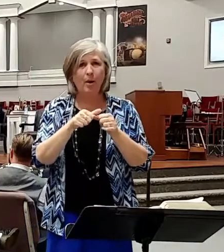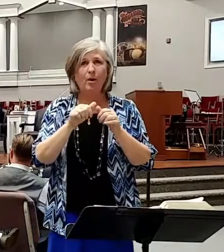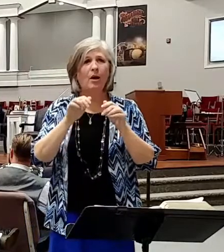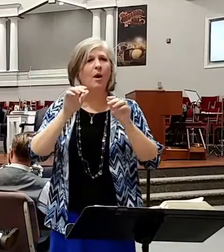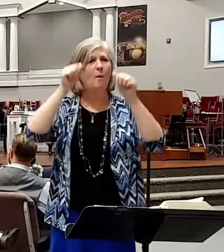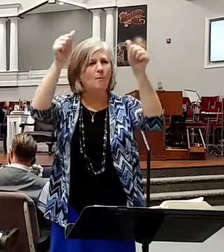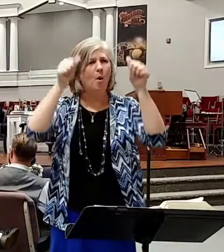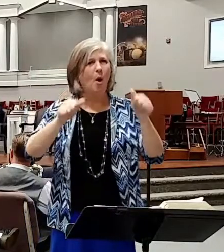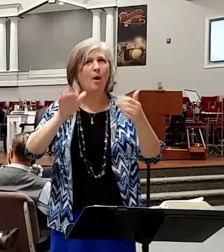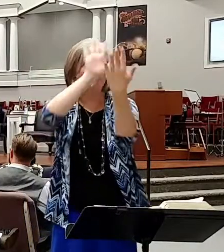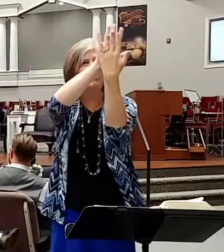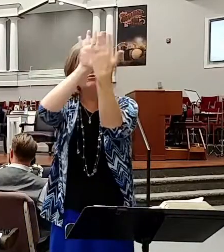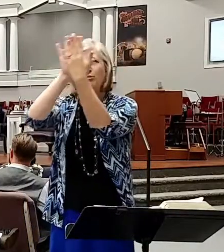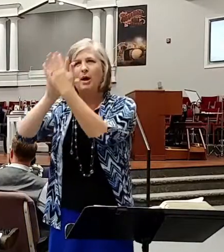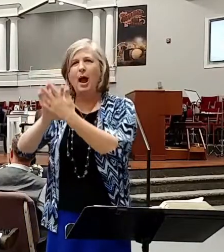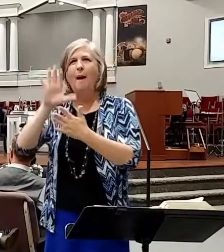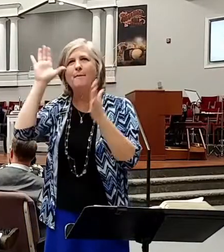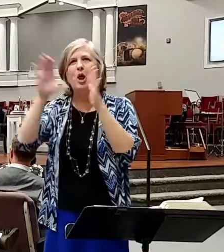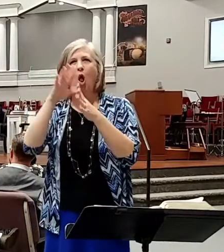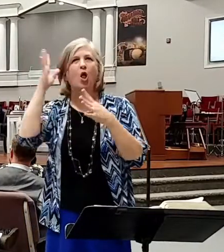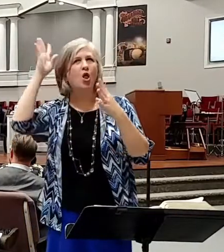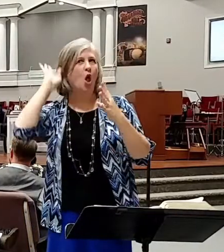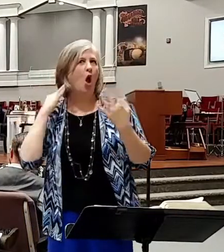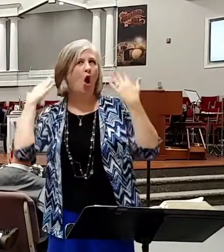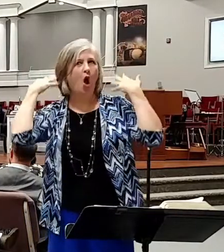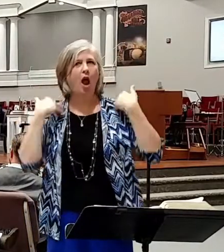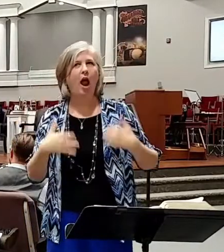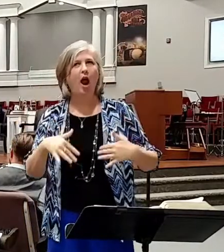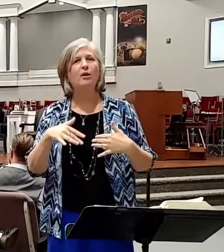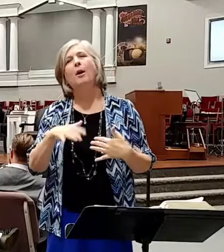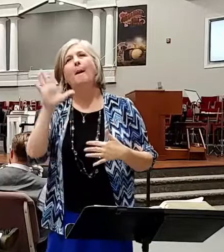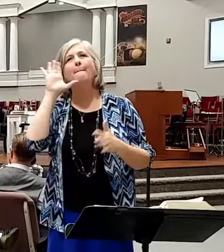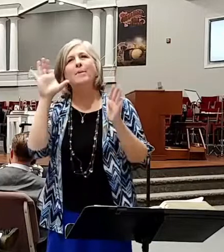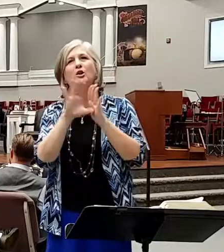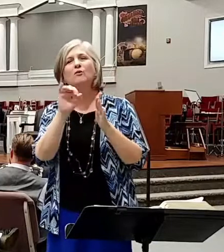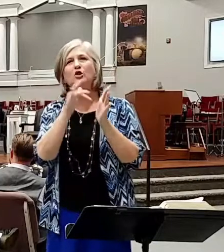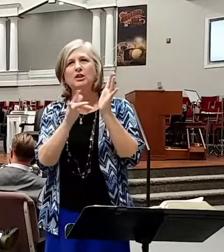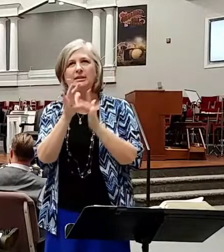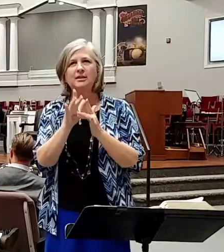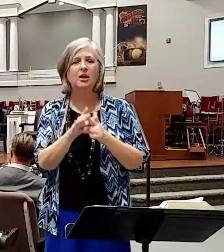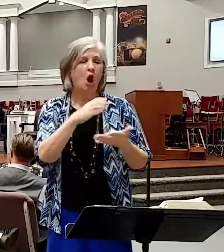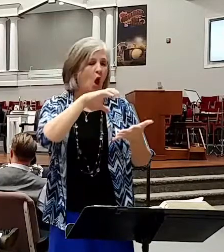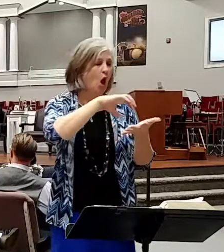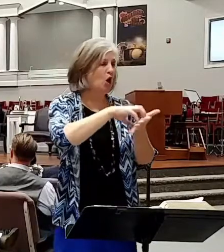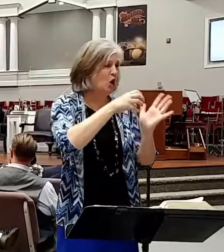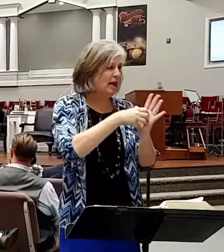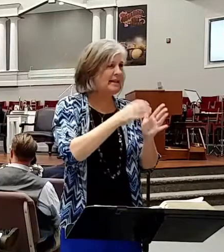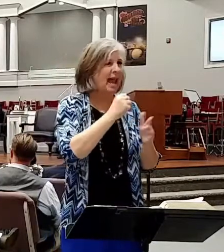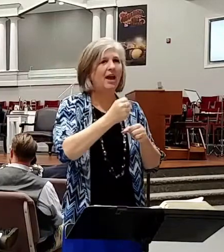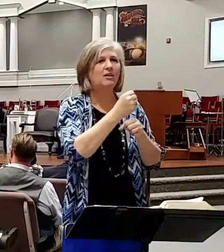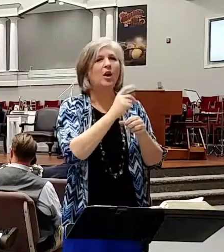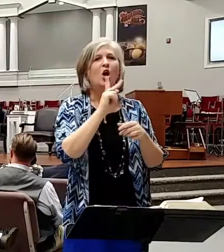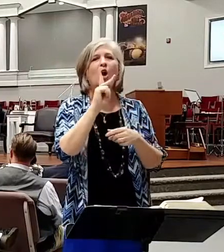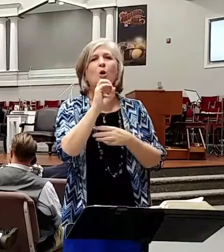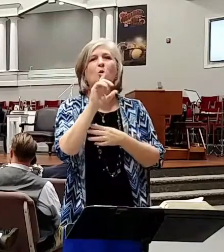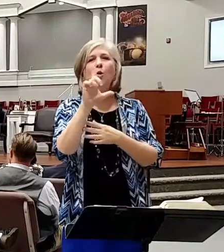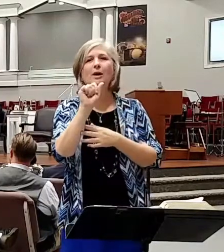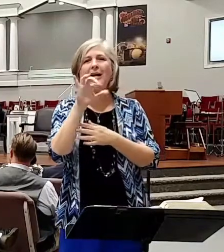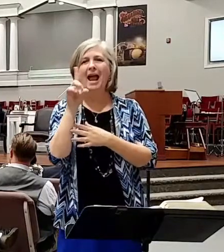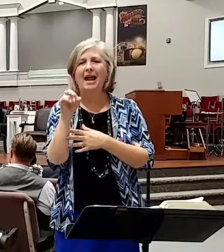a picture of a long-haired Jesus, cookies, and Kool-Aid. I think the teacher was Jim Jones. I'm not sure. Perhaps you're familiar with